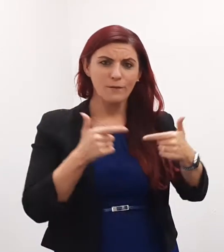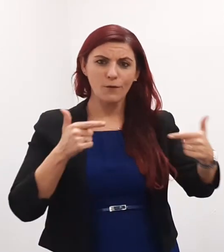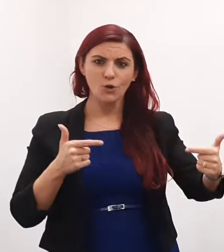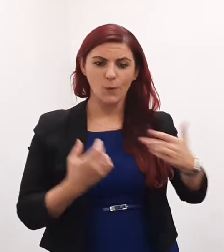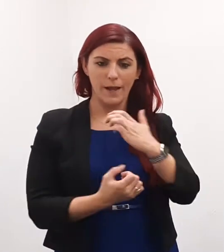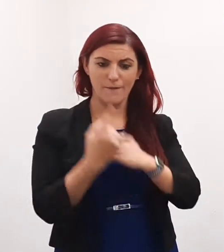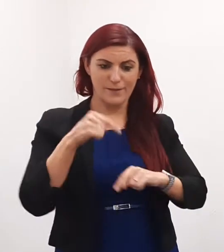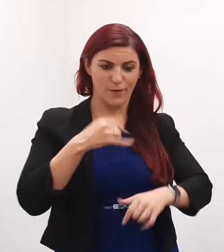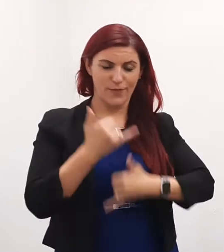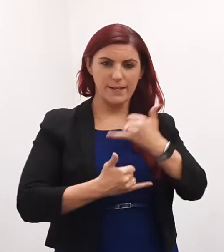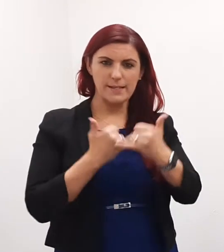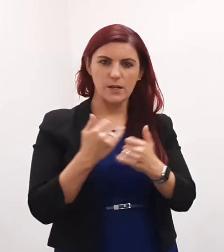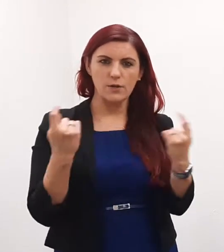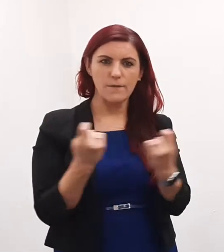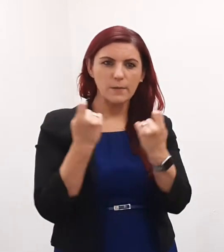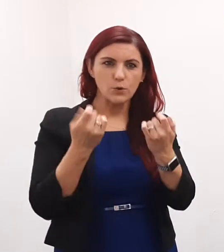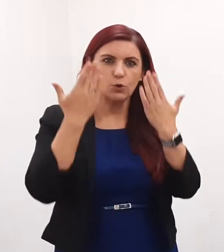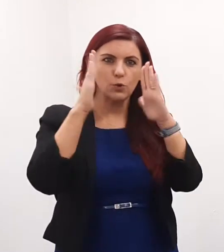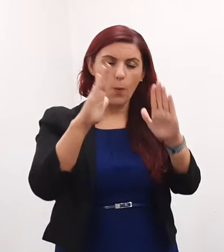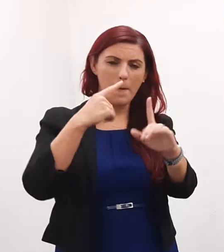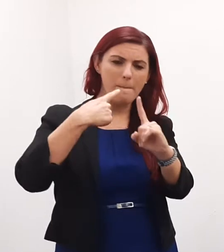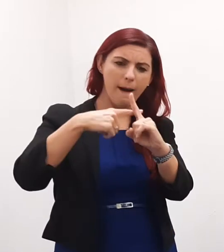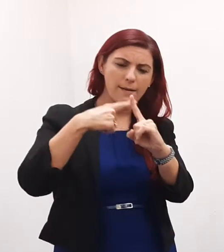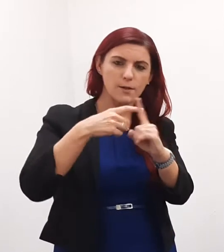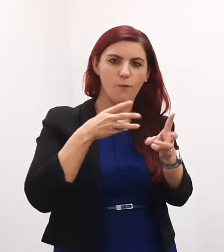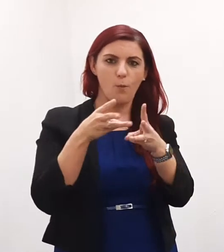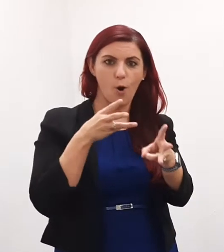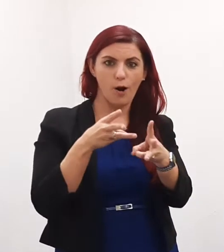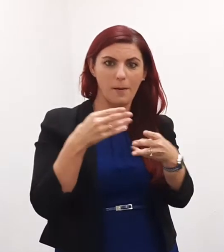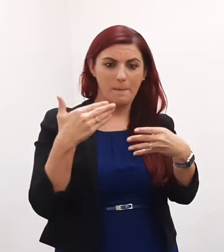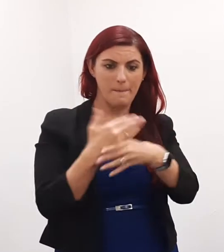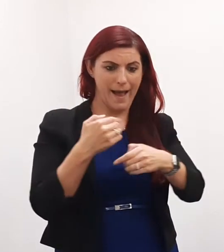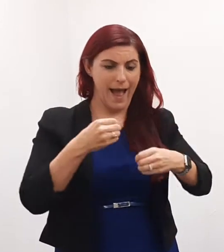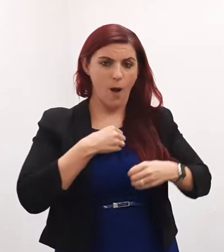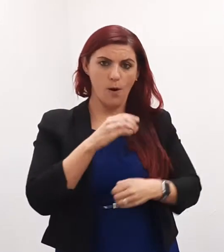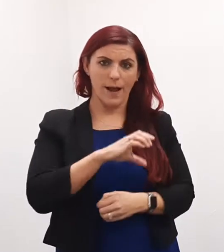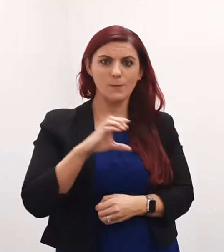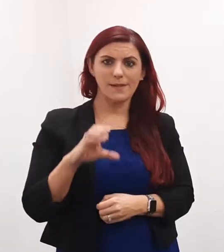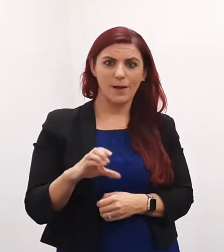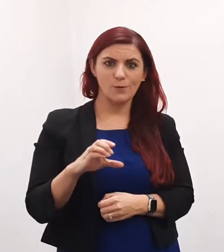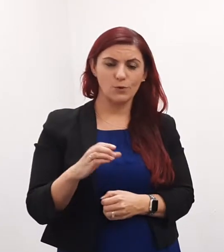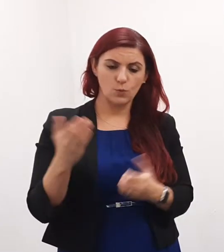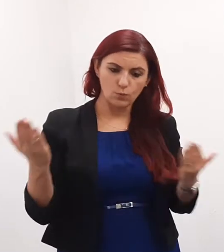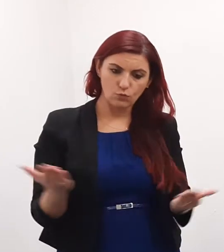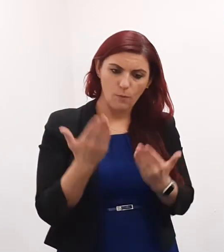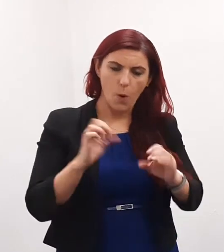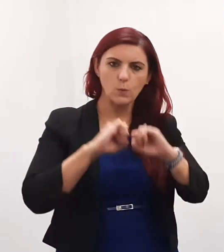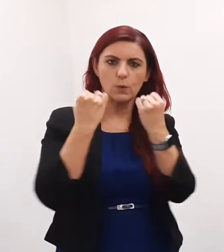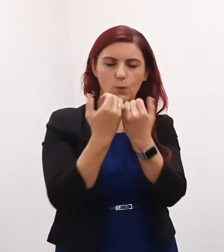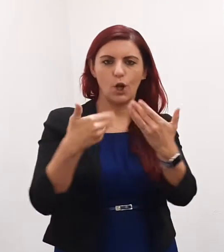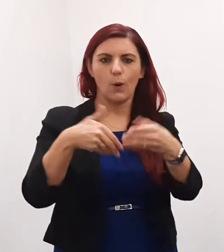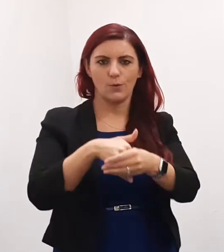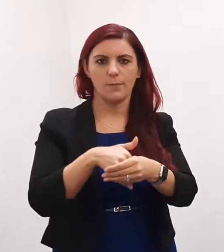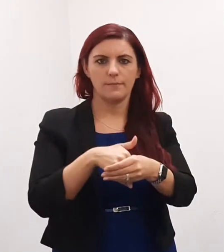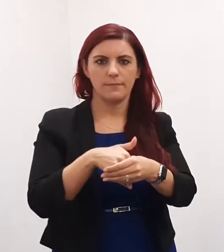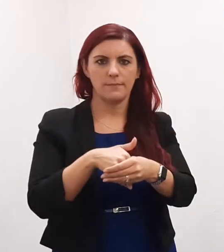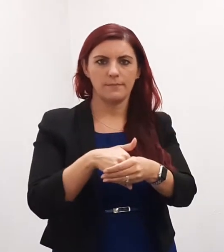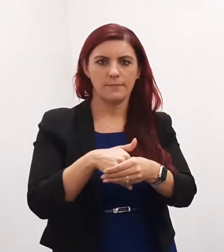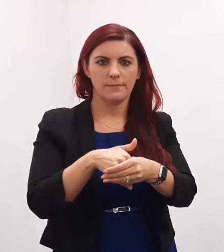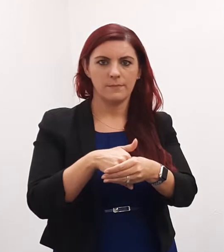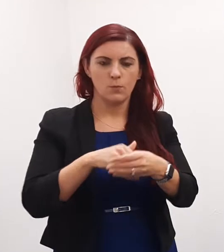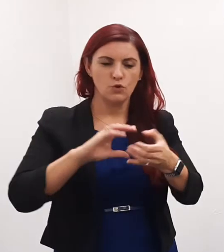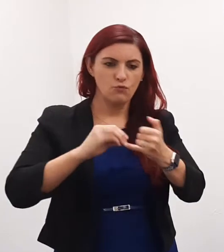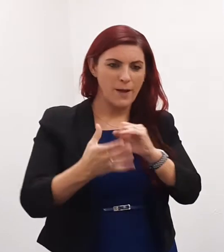for this year's festival highlighting positive work carried out by this council to promote social inclusion. We strive to build positive